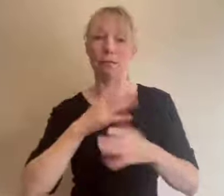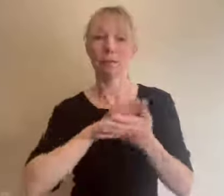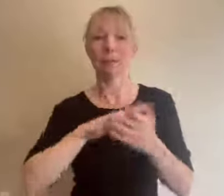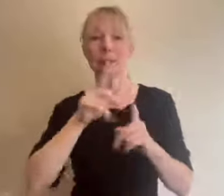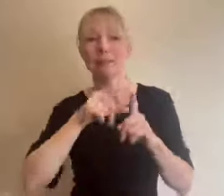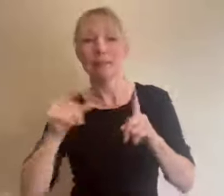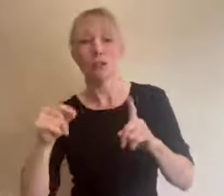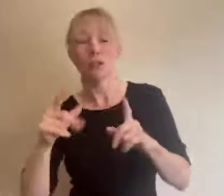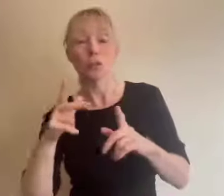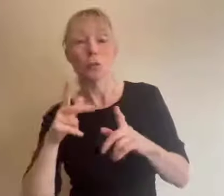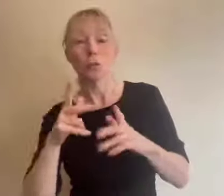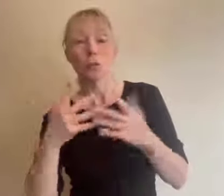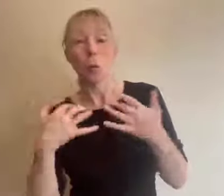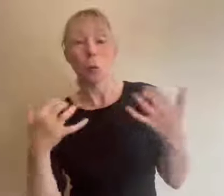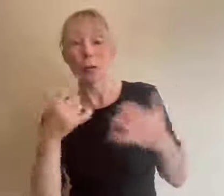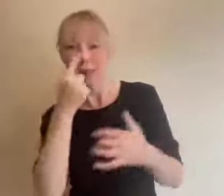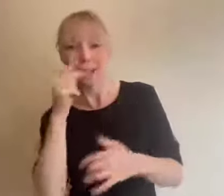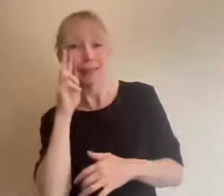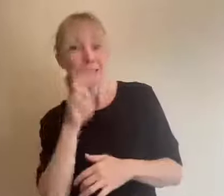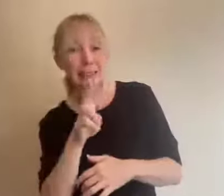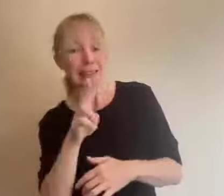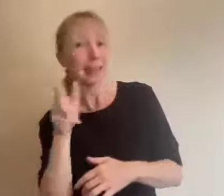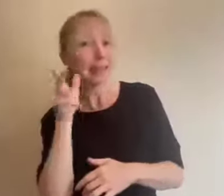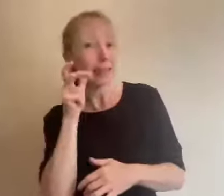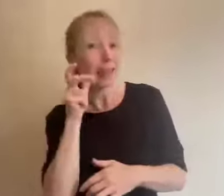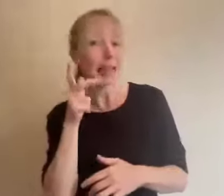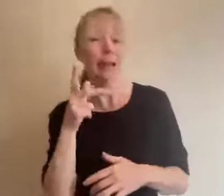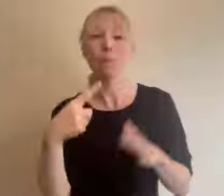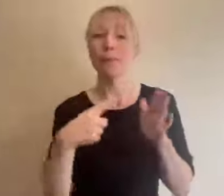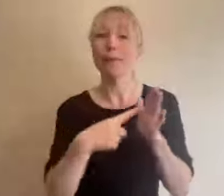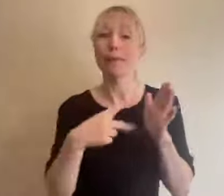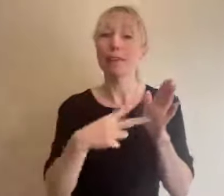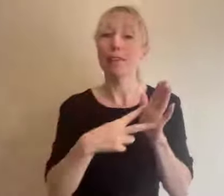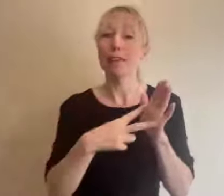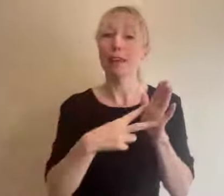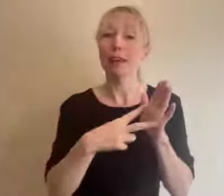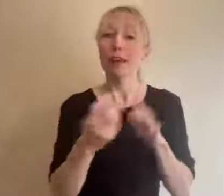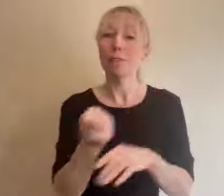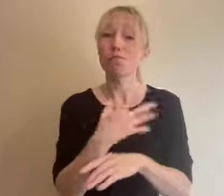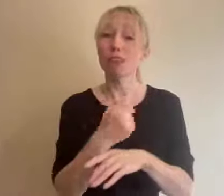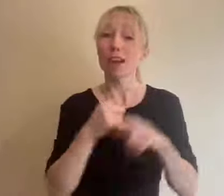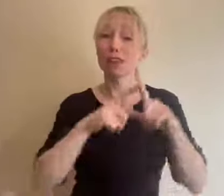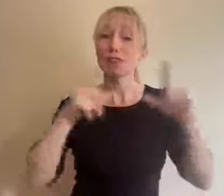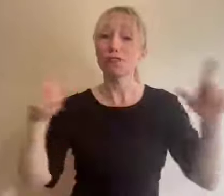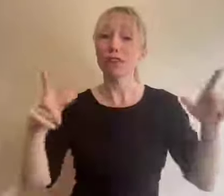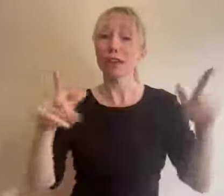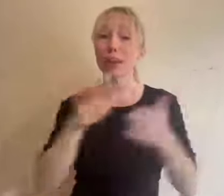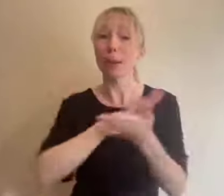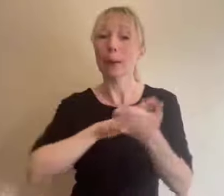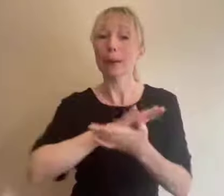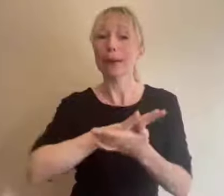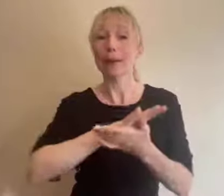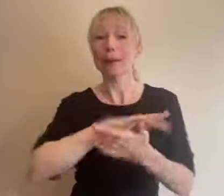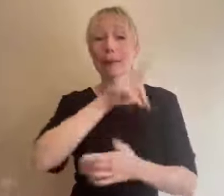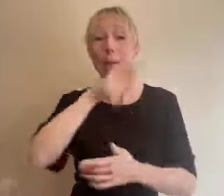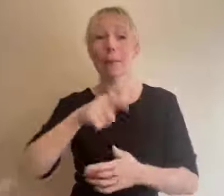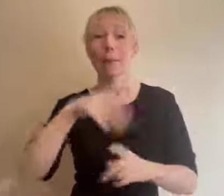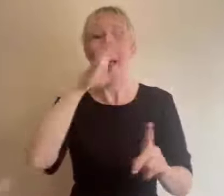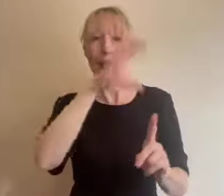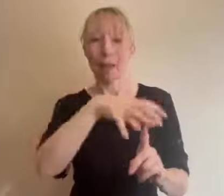and hear them a tv or projector screen and speakers set up so people at the event in person can see and hear digital speakers